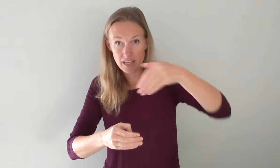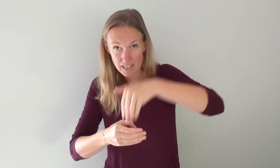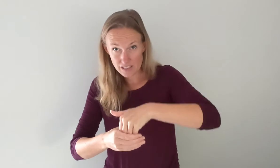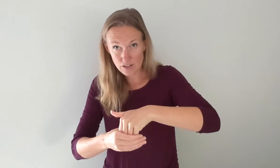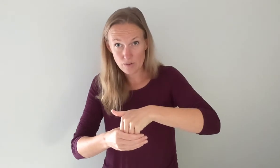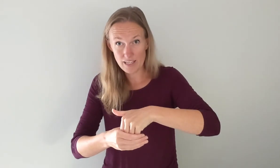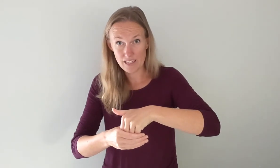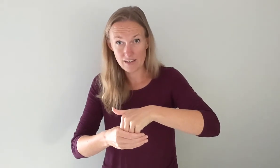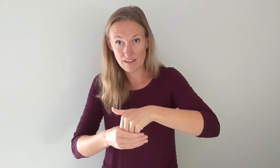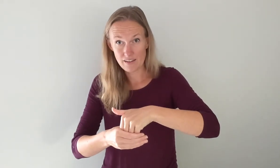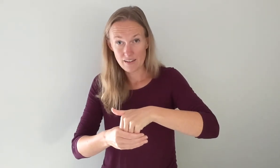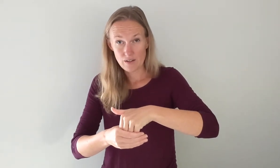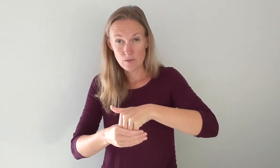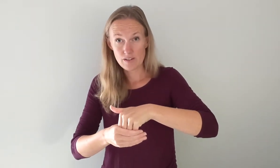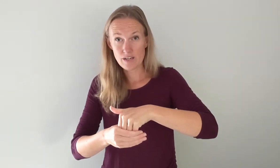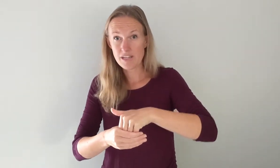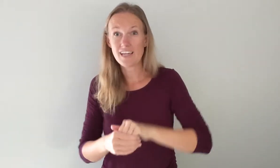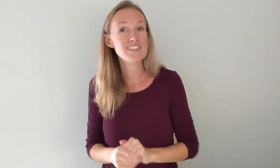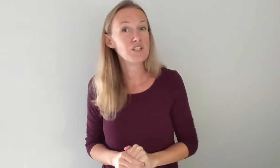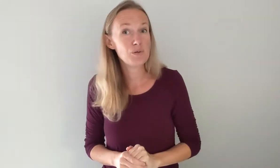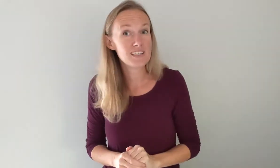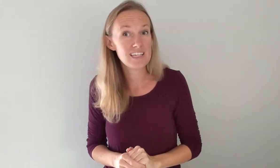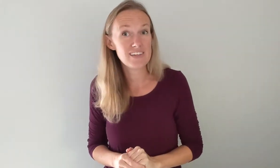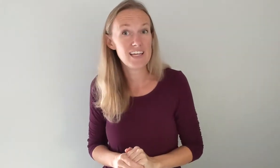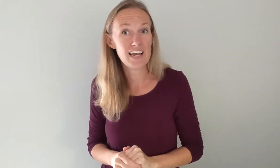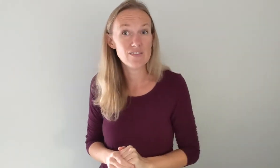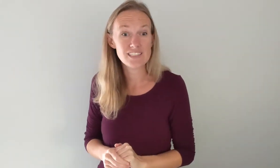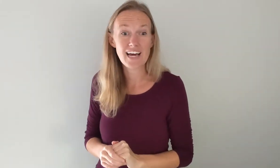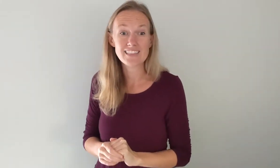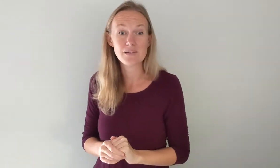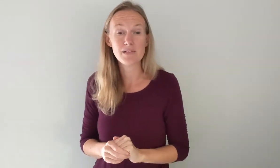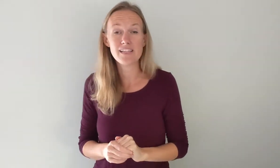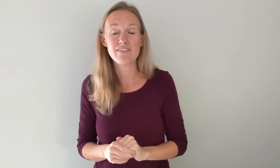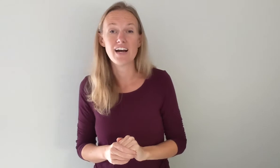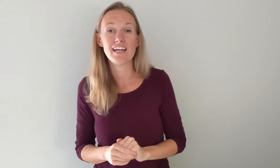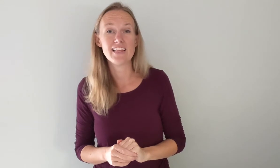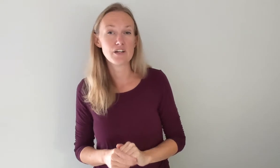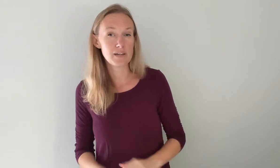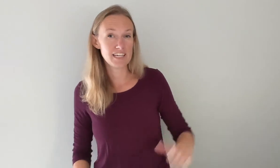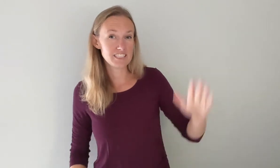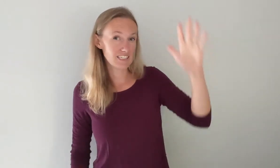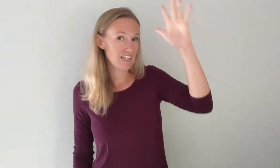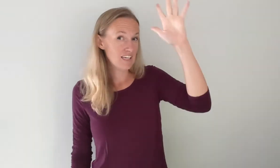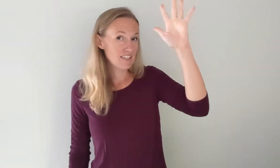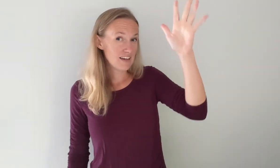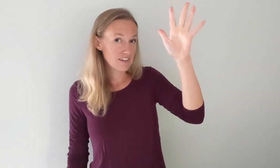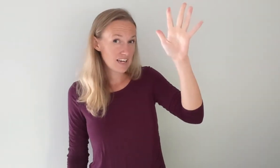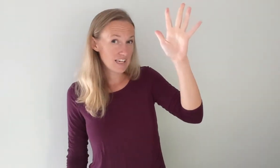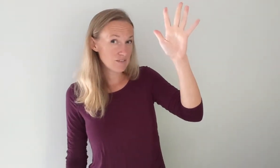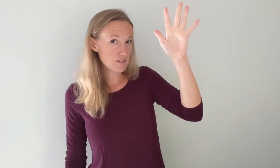hand and you go in with your dominant hand. You can leave in out. That is completely fine. And then creation. You have your hand with your